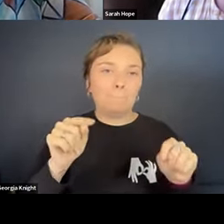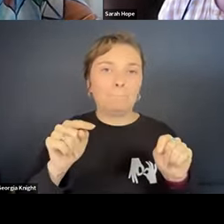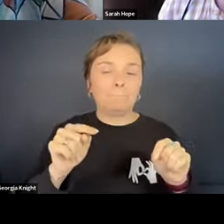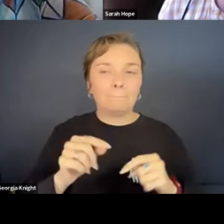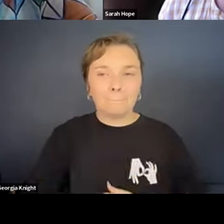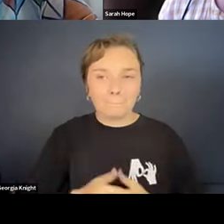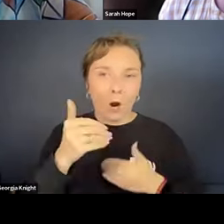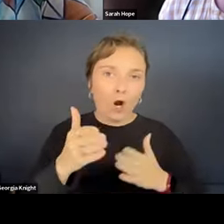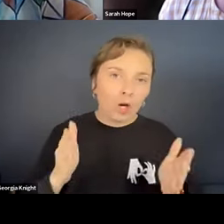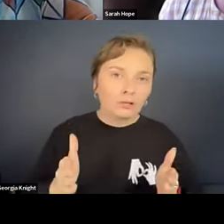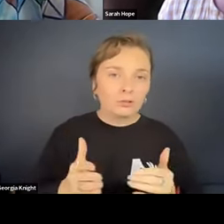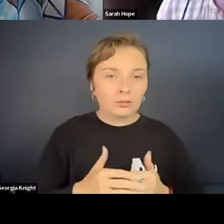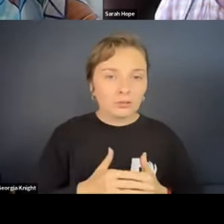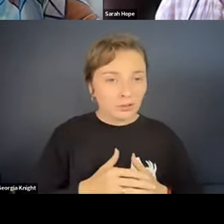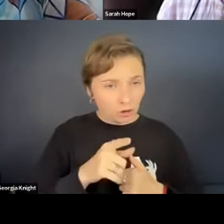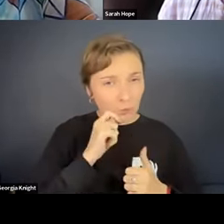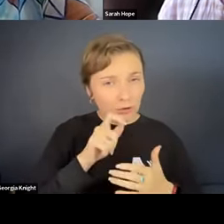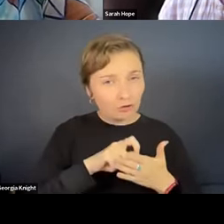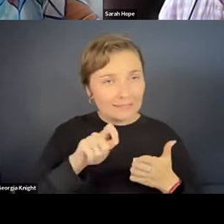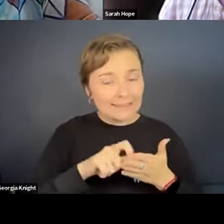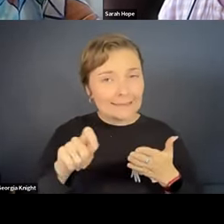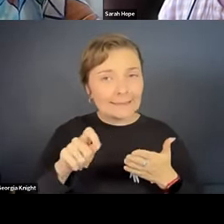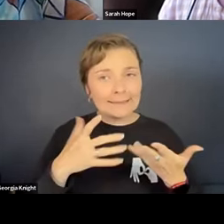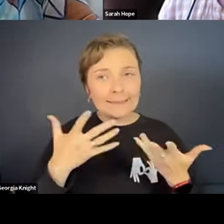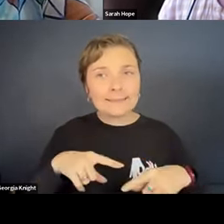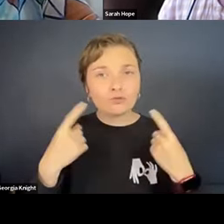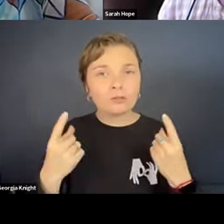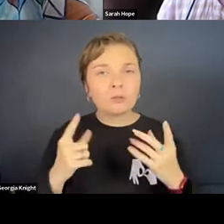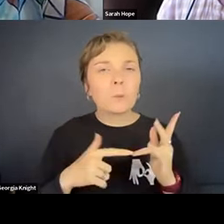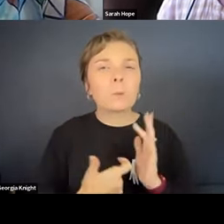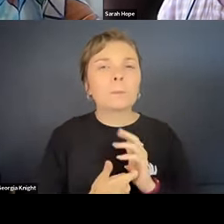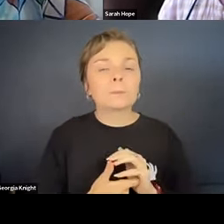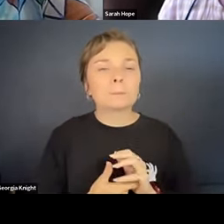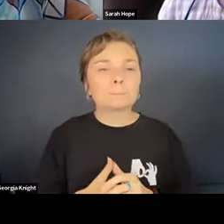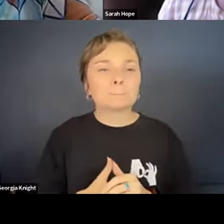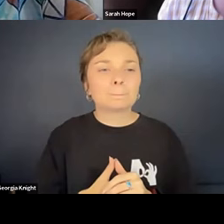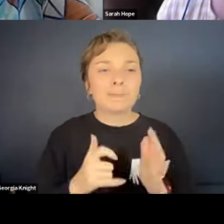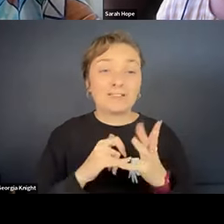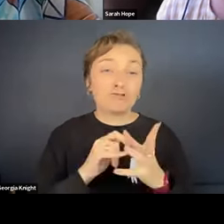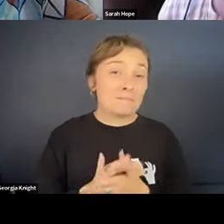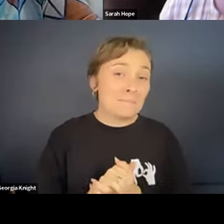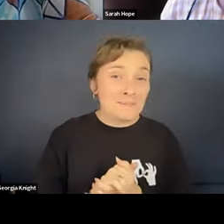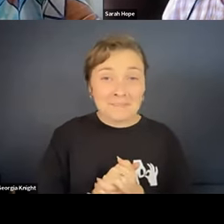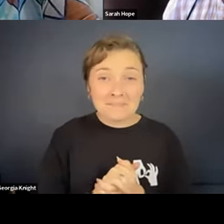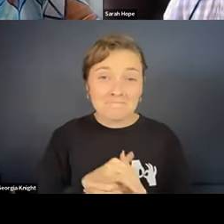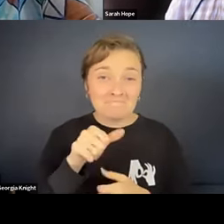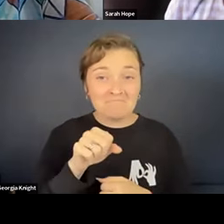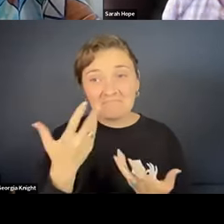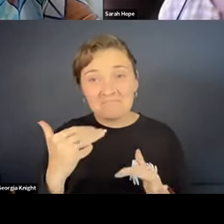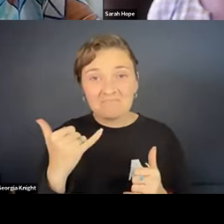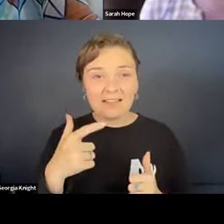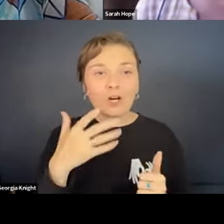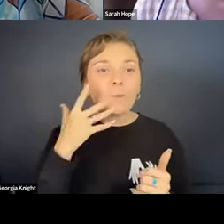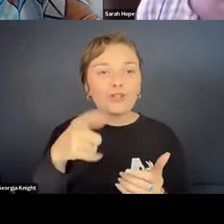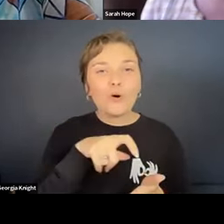Or would you have written the script any differently or...? Possibly, yes, because I think that when you're